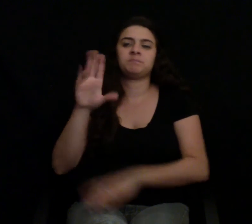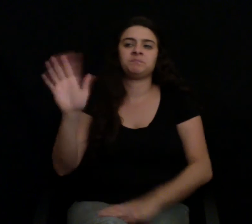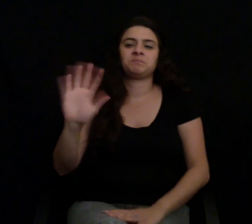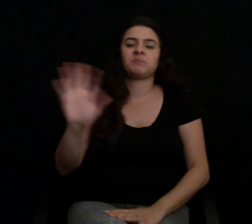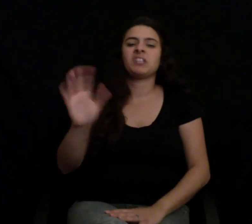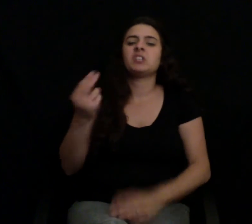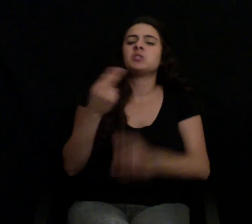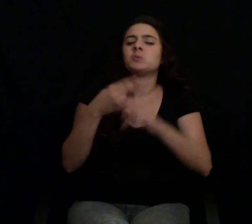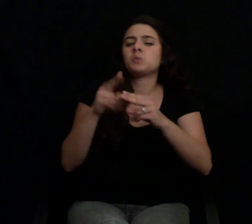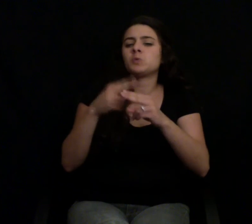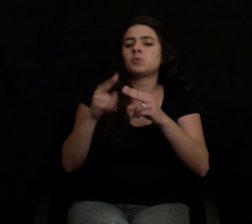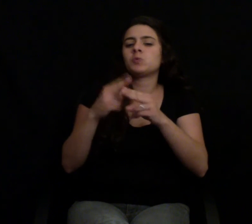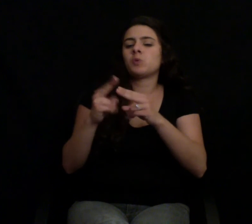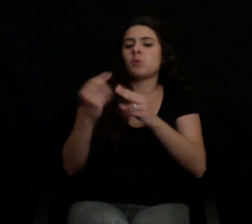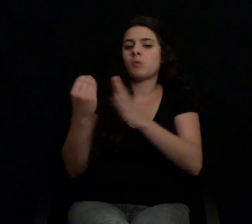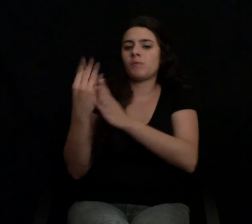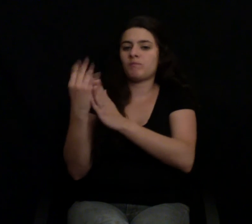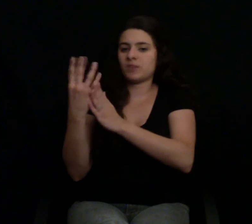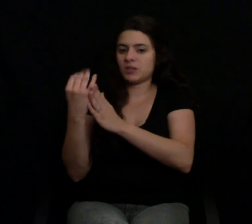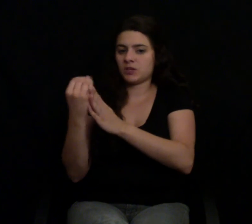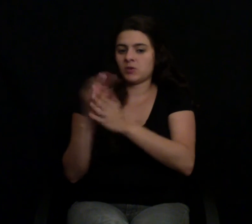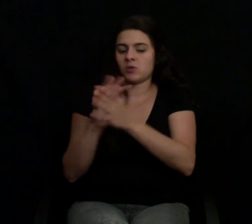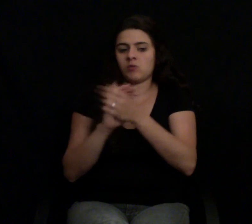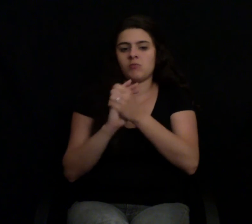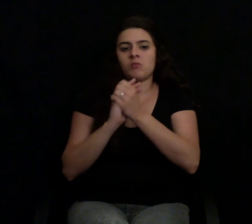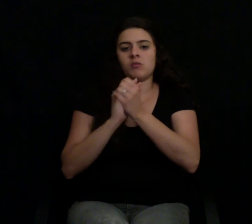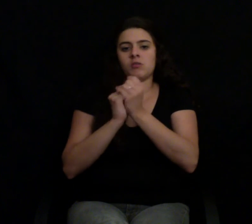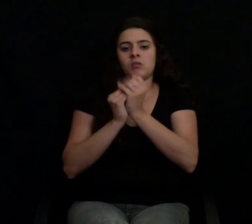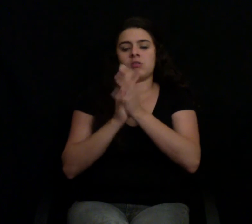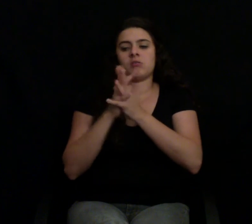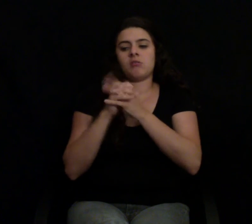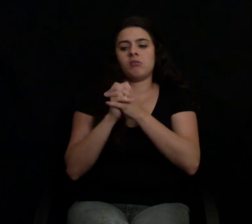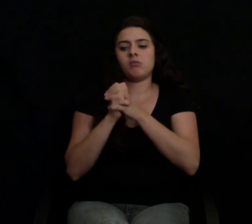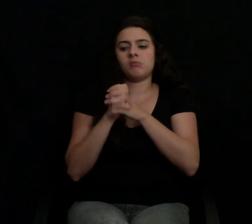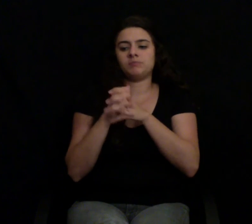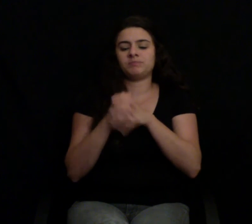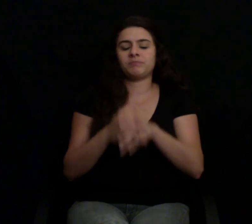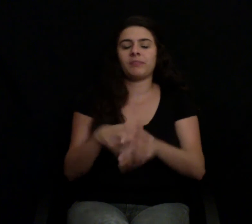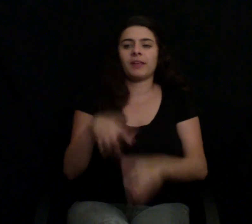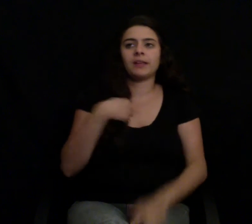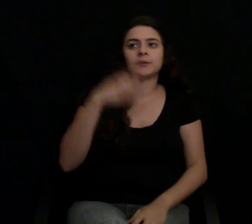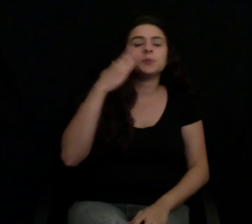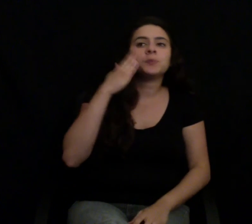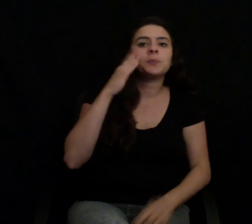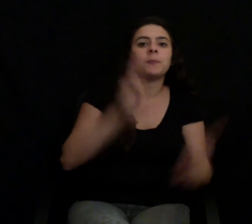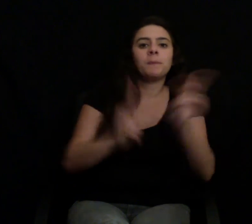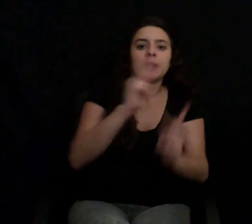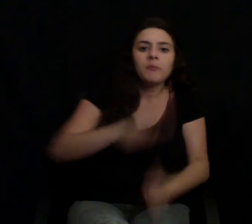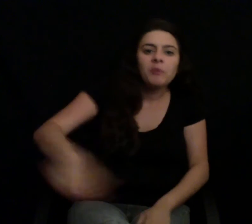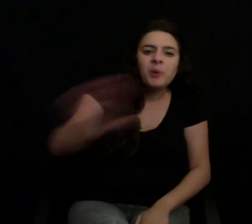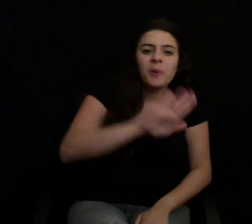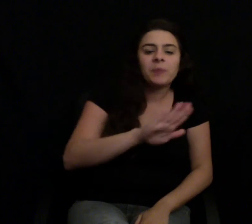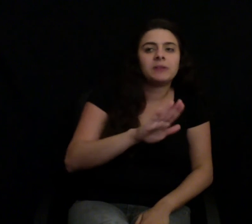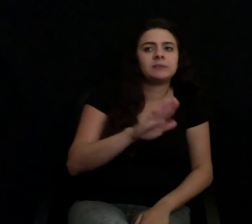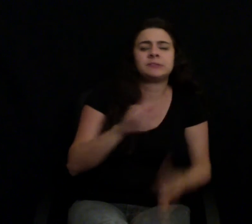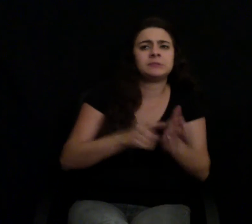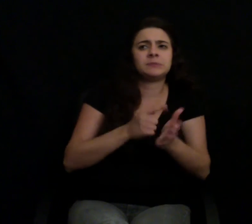who are never going to hit that play button on their Netflix just because that just does not appeal to them. And so,